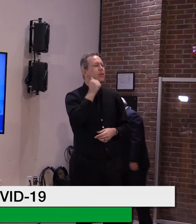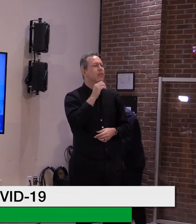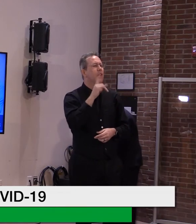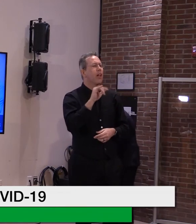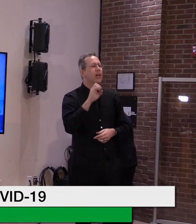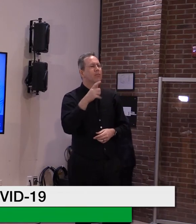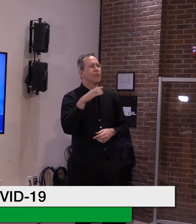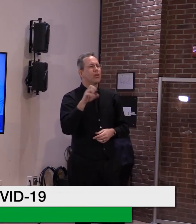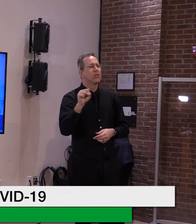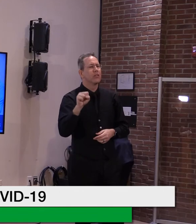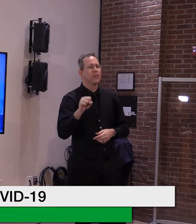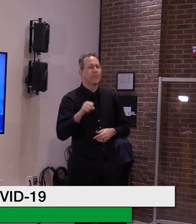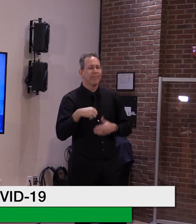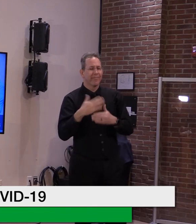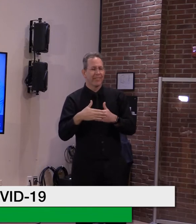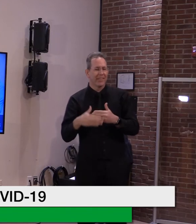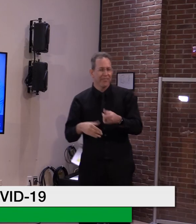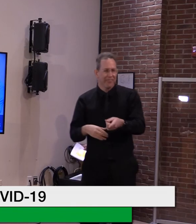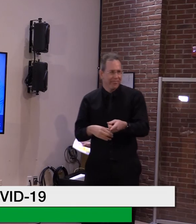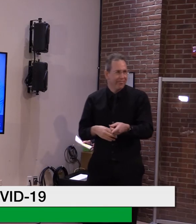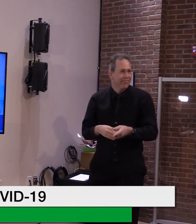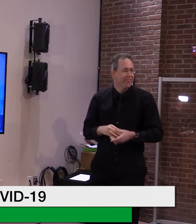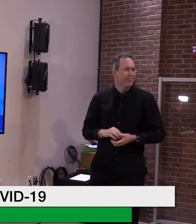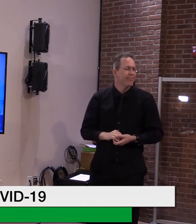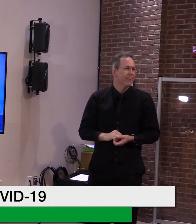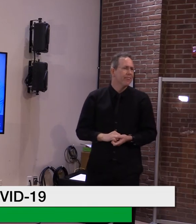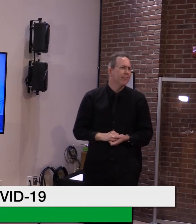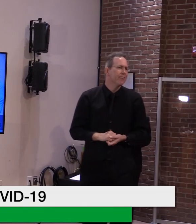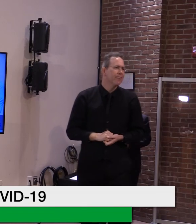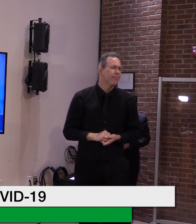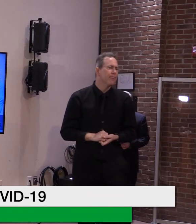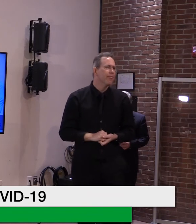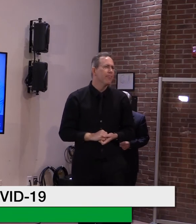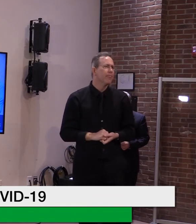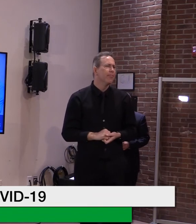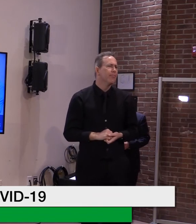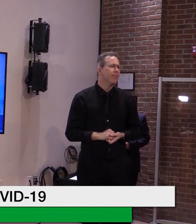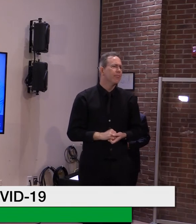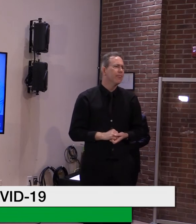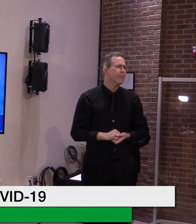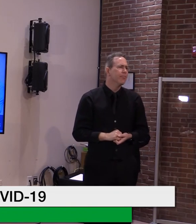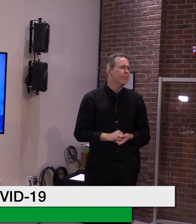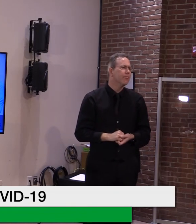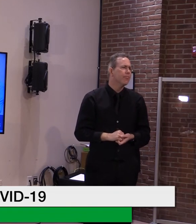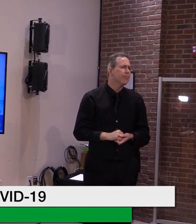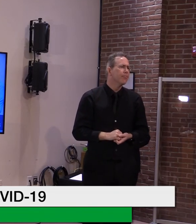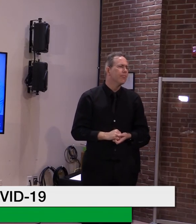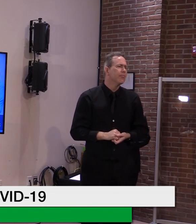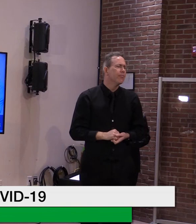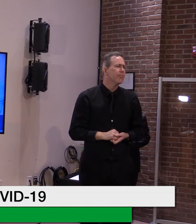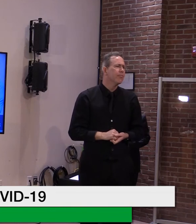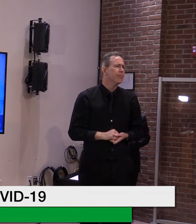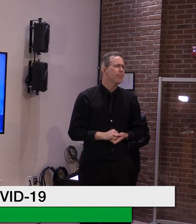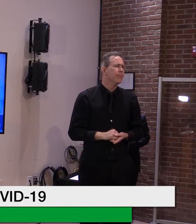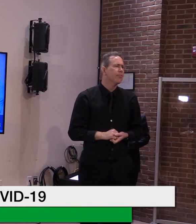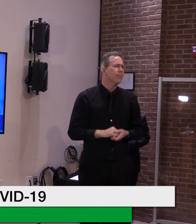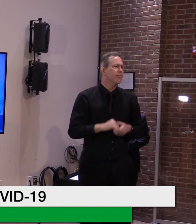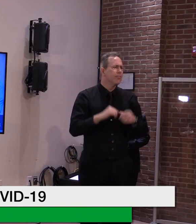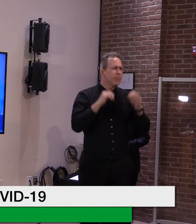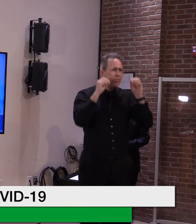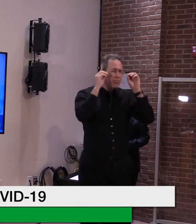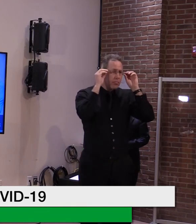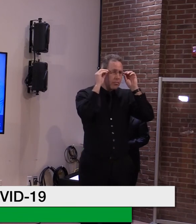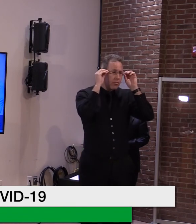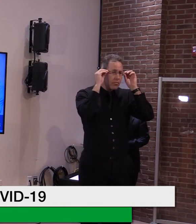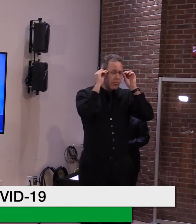Good afternoon. I'm going have a question here about compliance and getting the